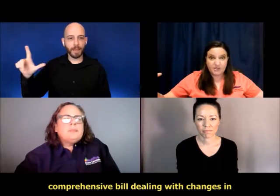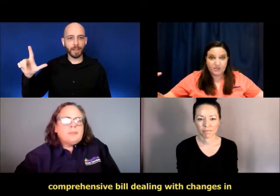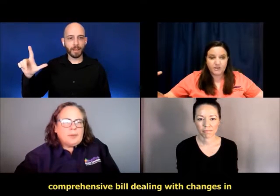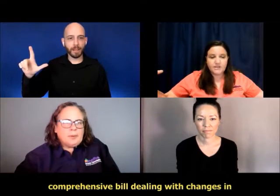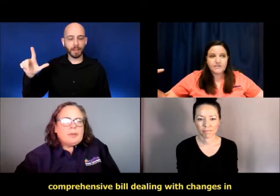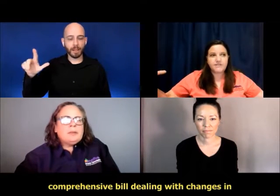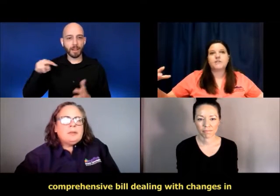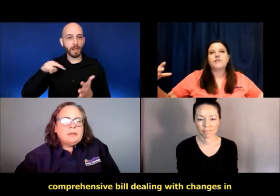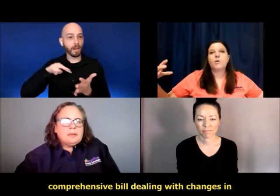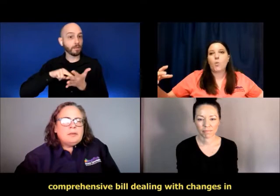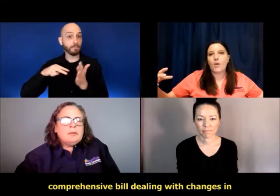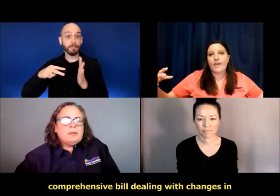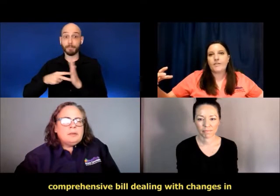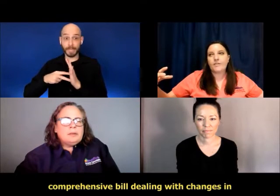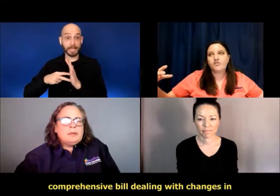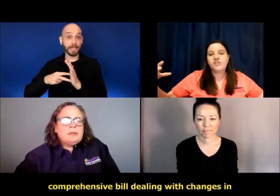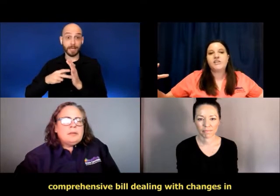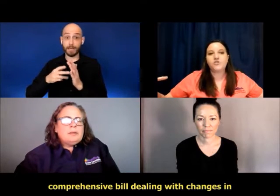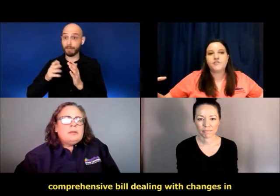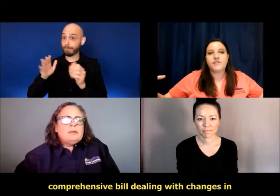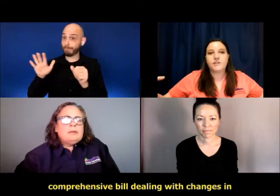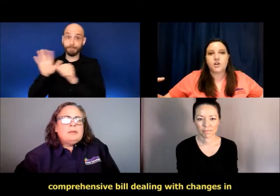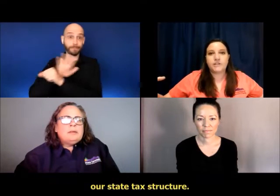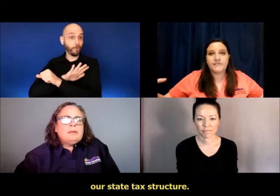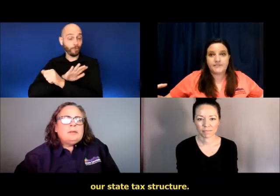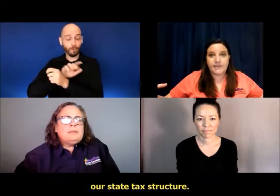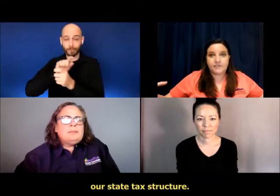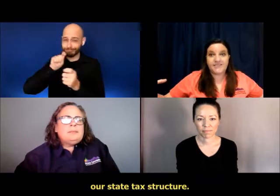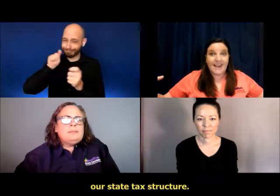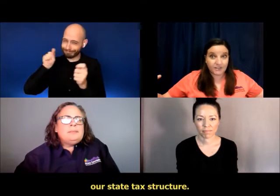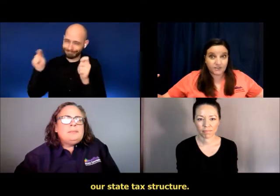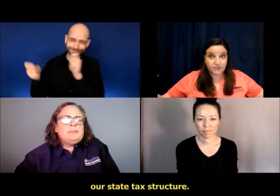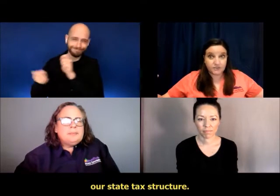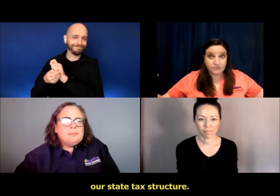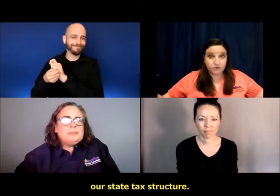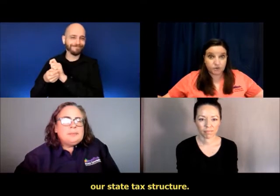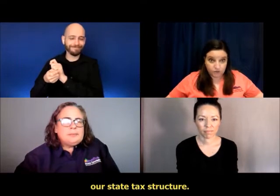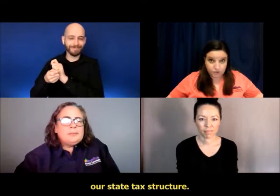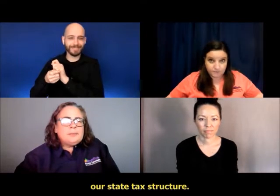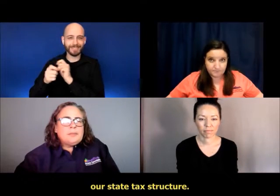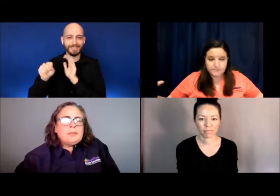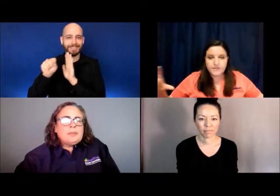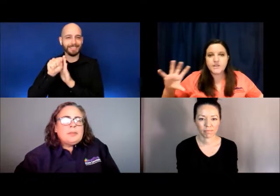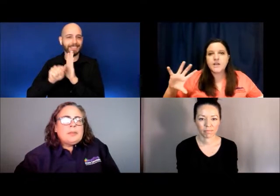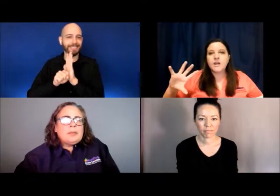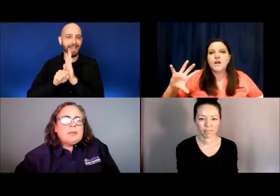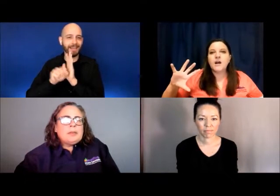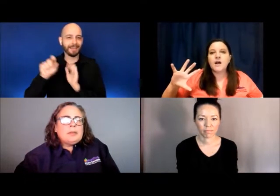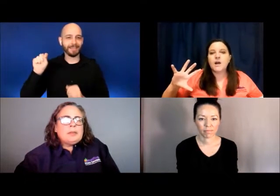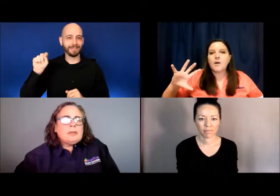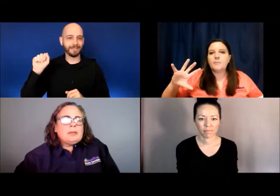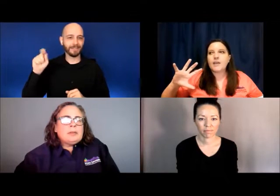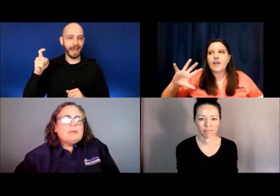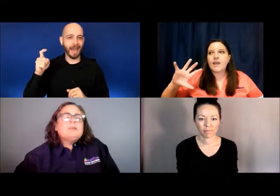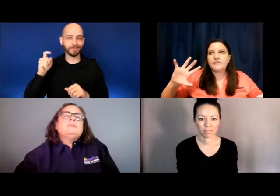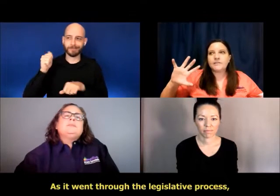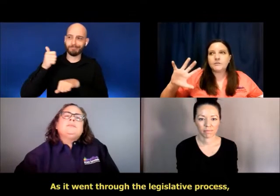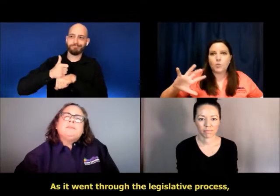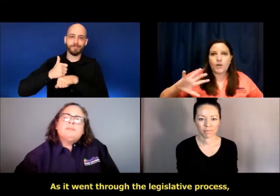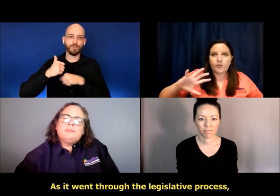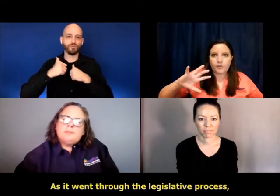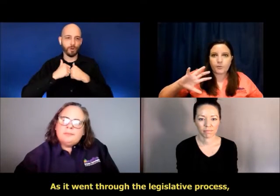bill dealing with changes in our state tax structure. Um,